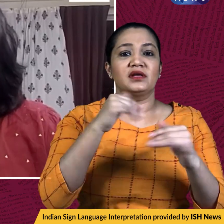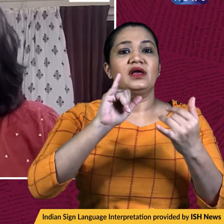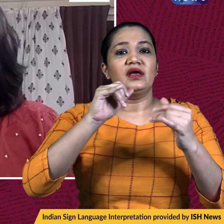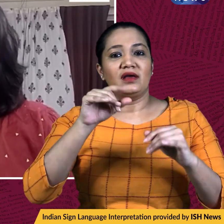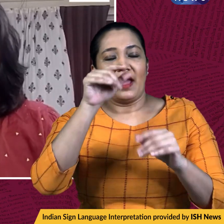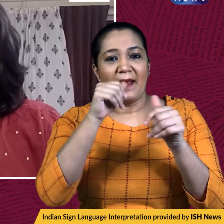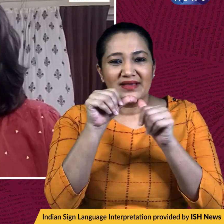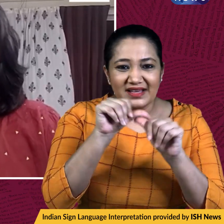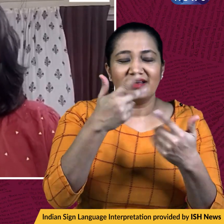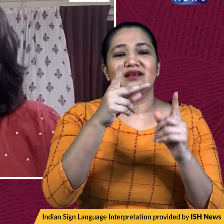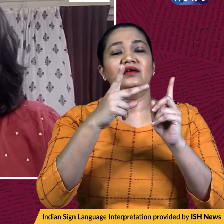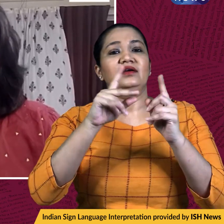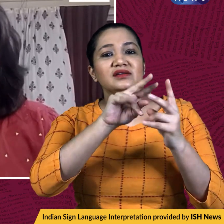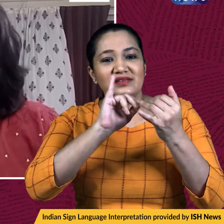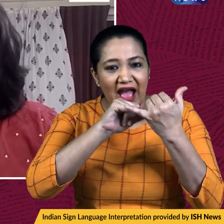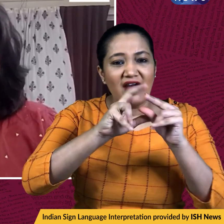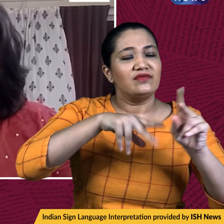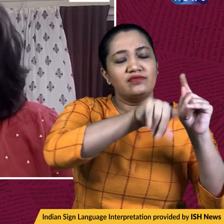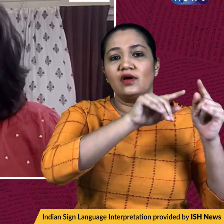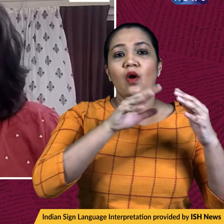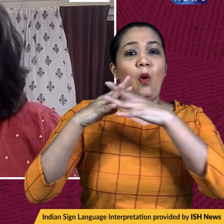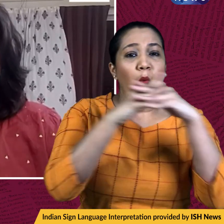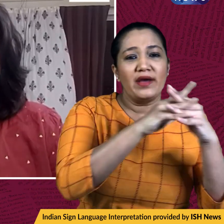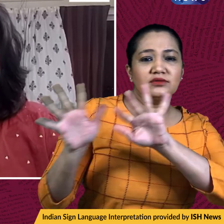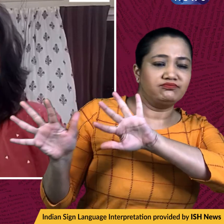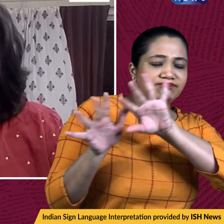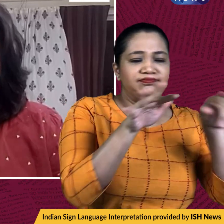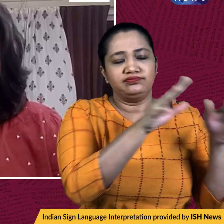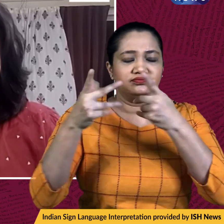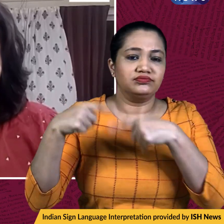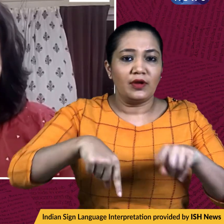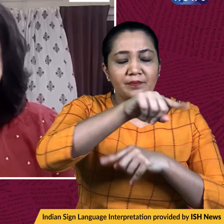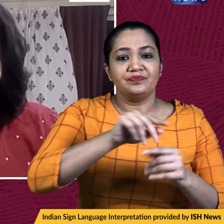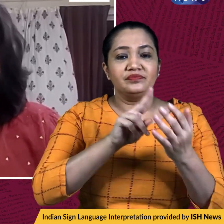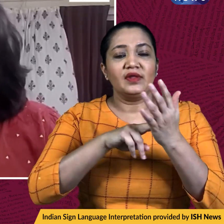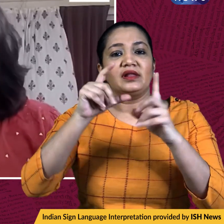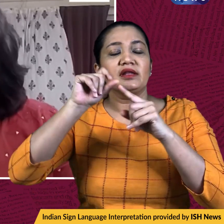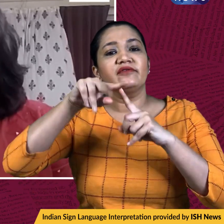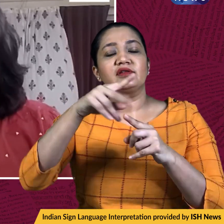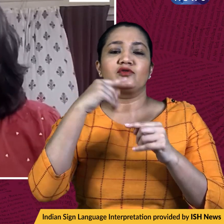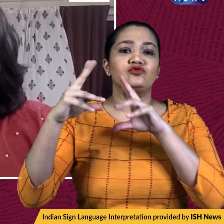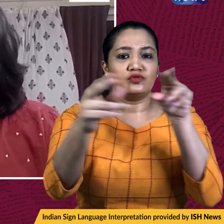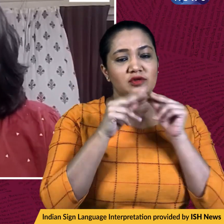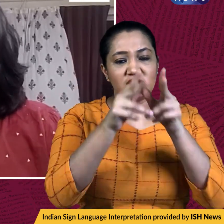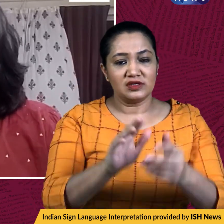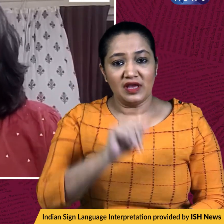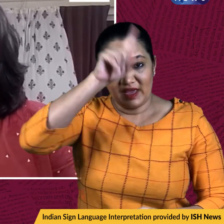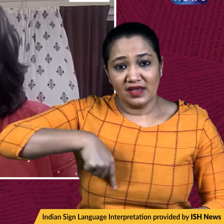are on their way to the western part of the country. Now, NDTV reported this quoting sources. India has so far been advising